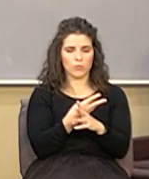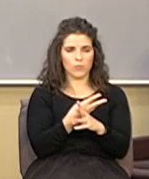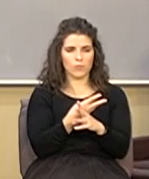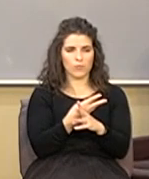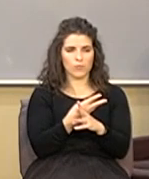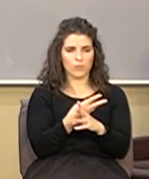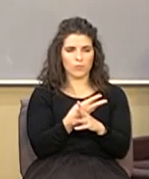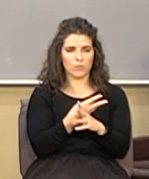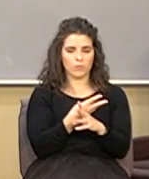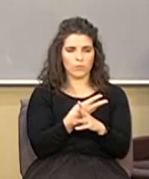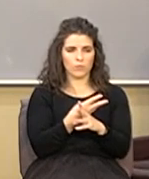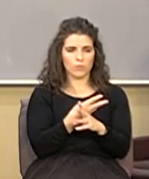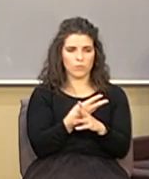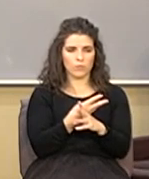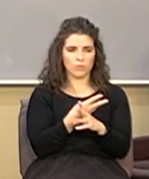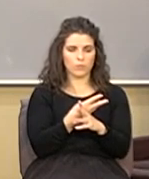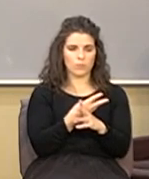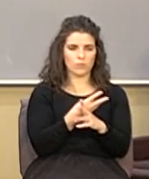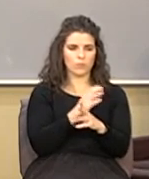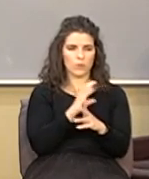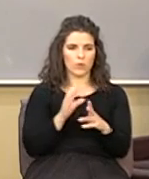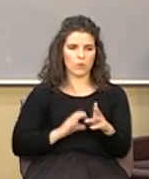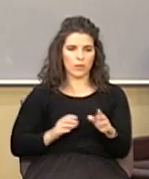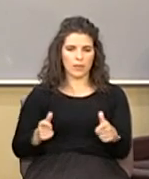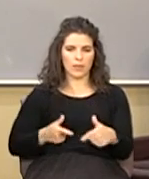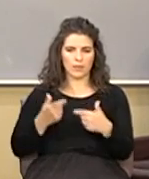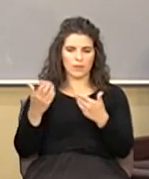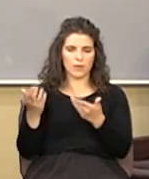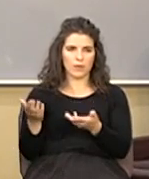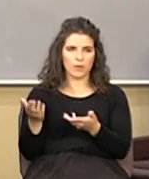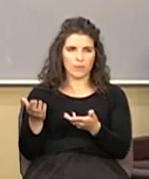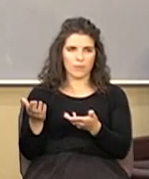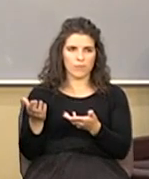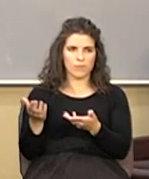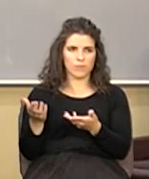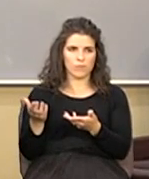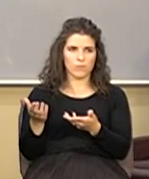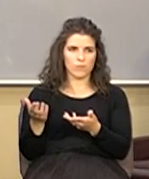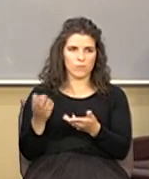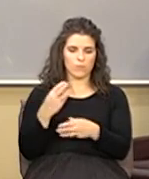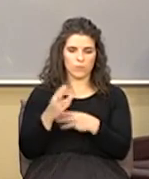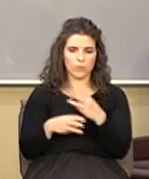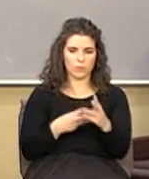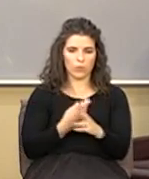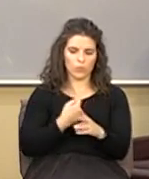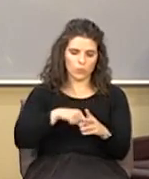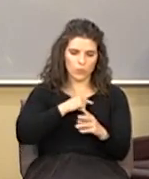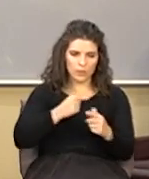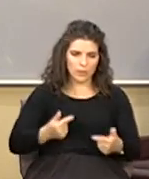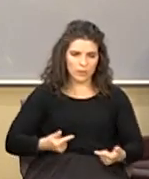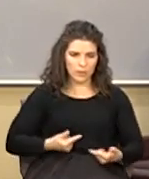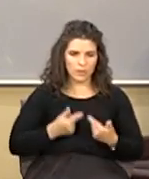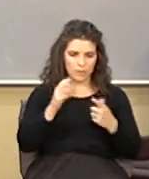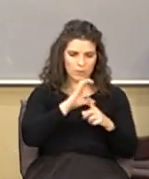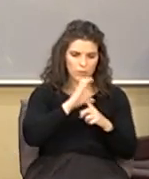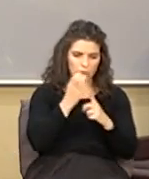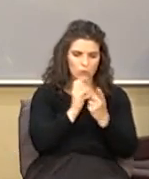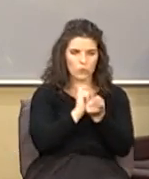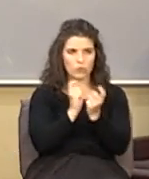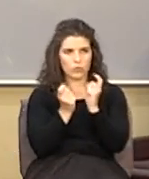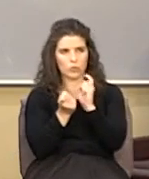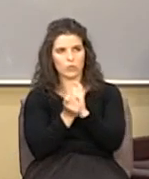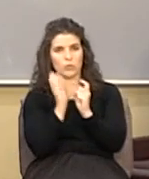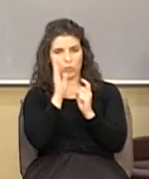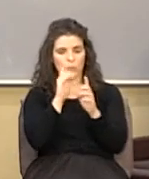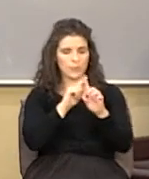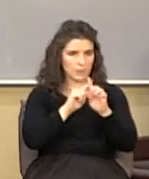so that Christ lives there the world we live the culture is changing it's going